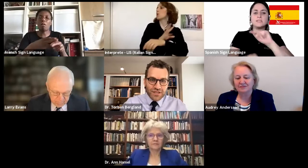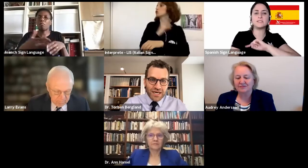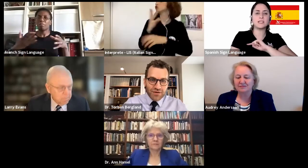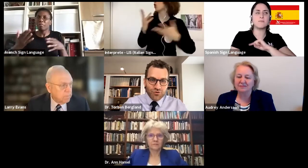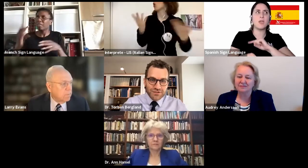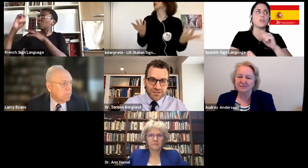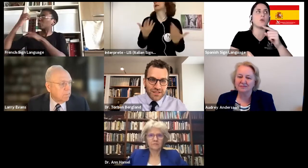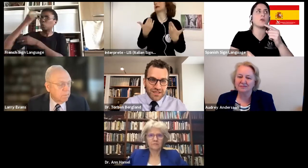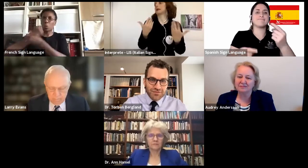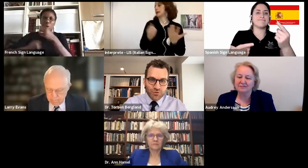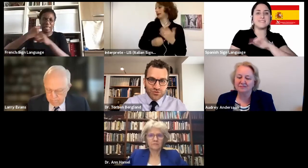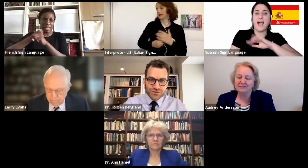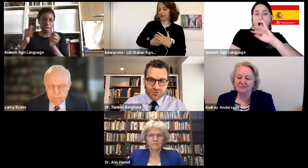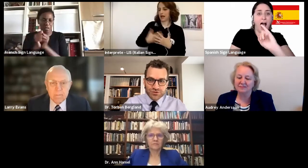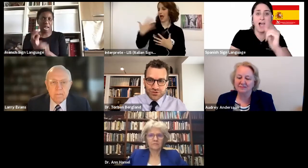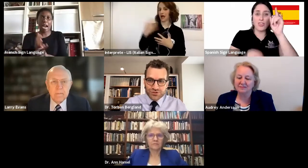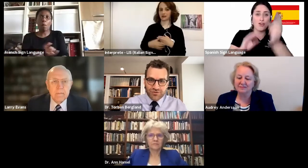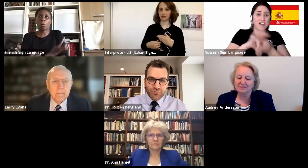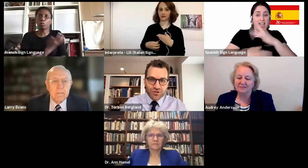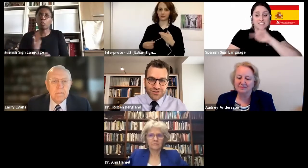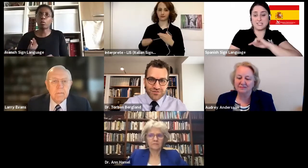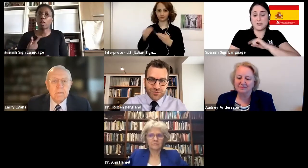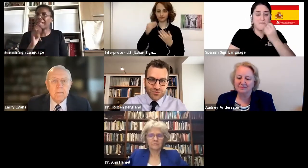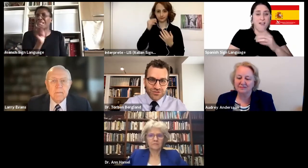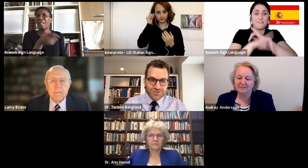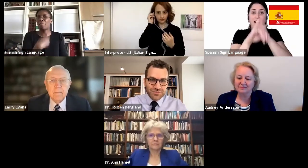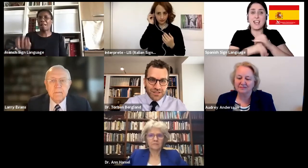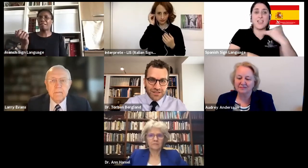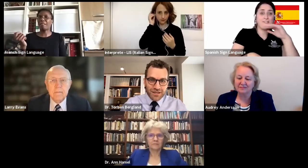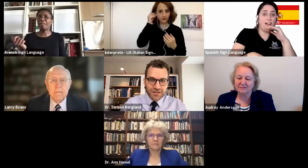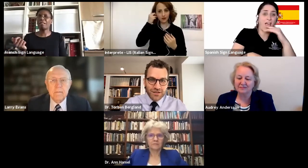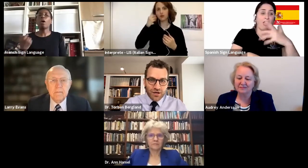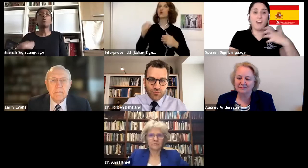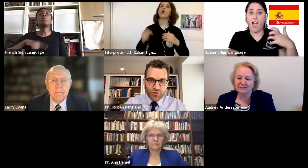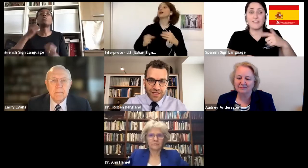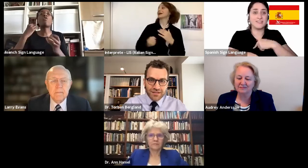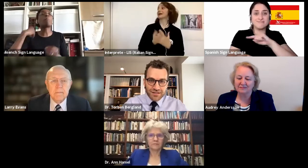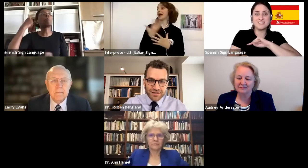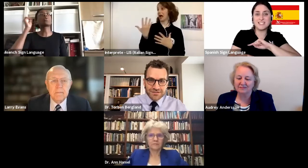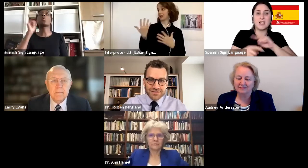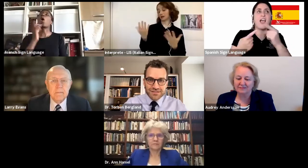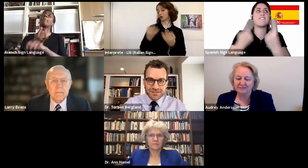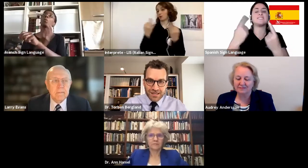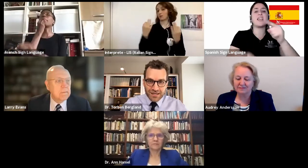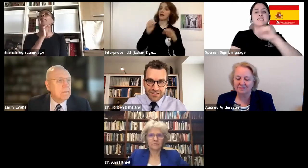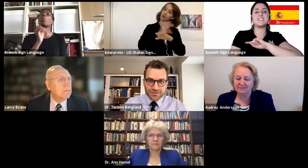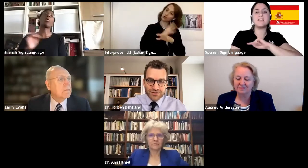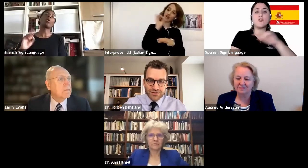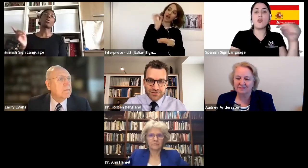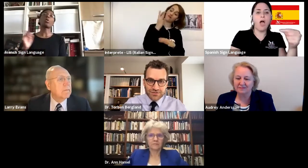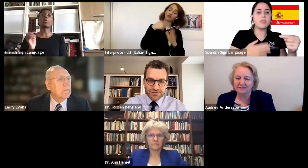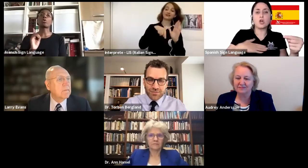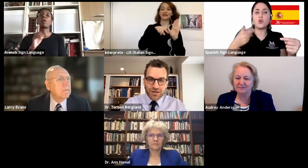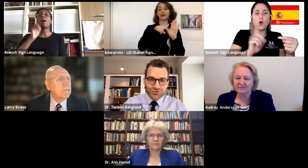we shouldn't have all these negative emotions, we should just sort of have positive emotions. But I think like, our brain is designed,